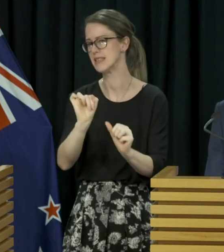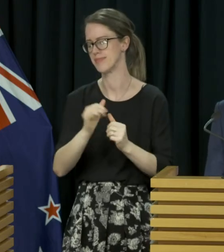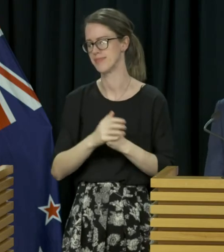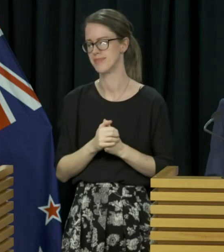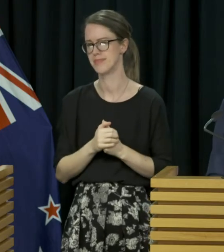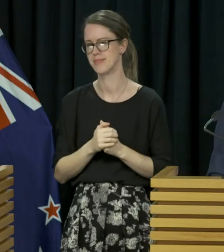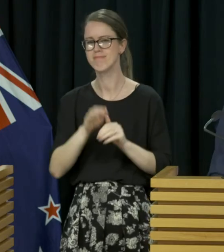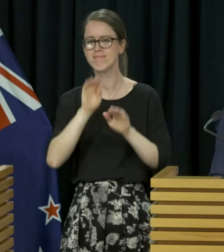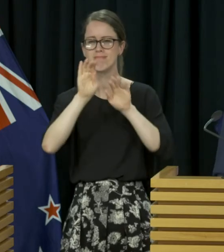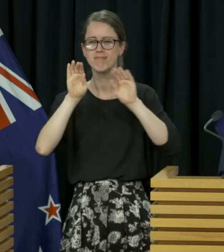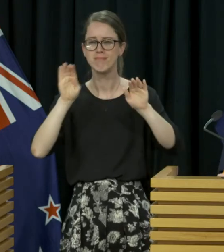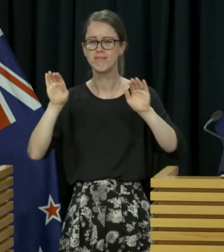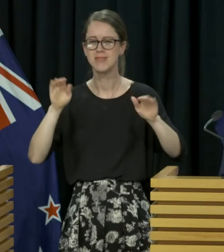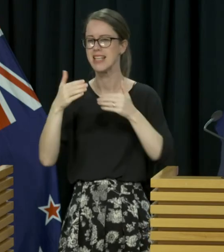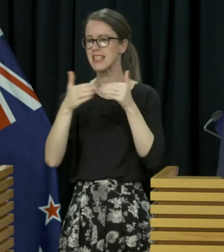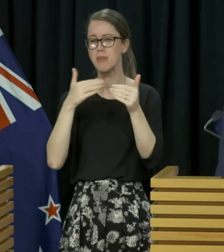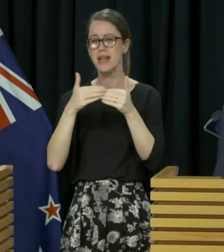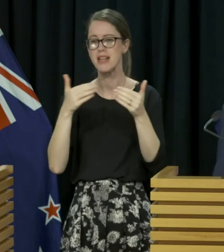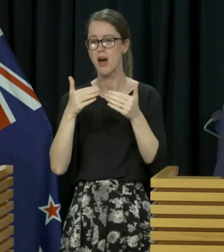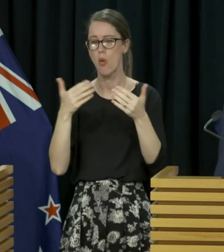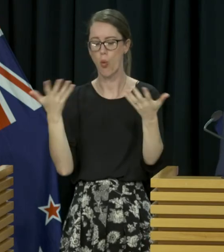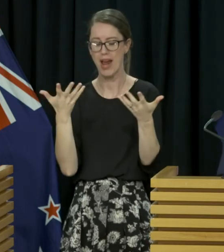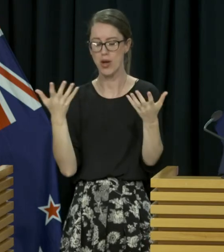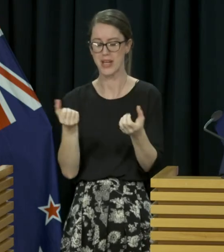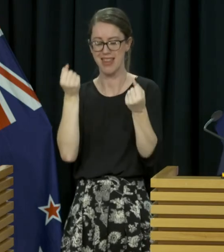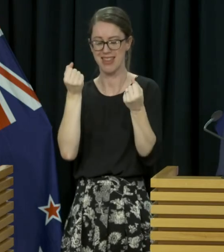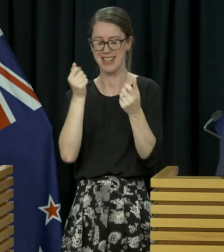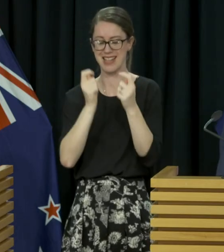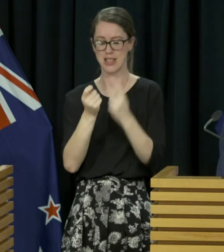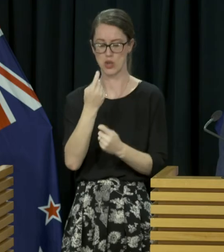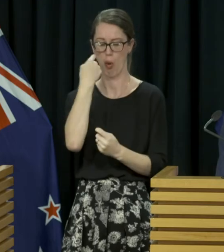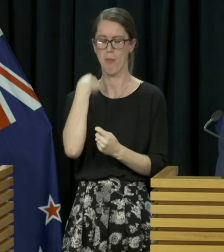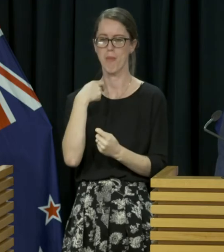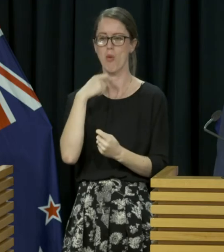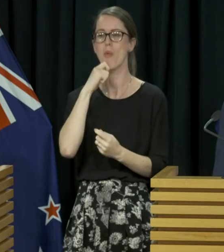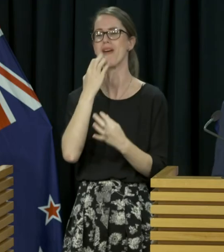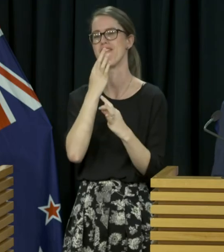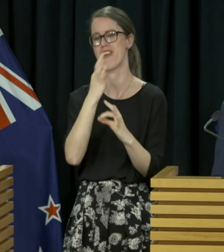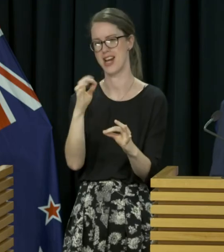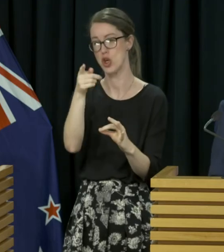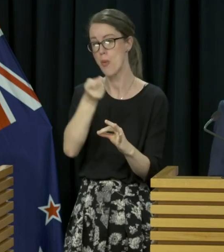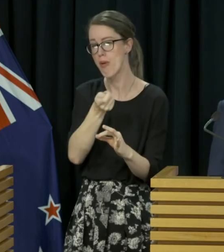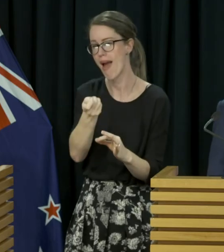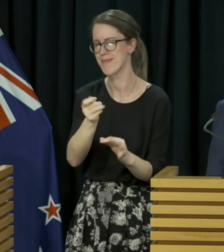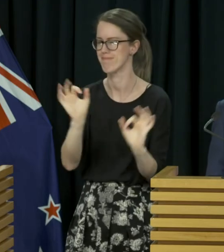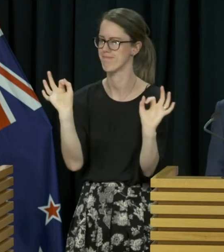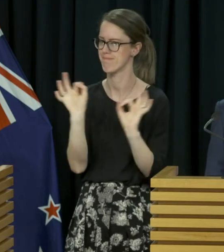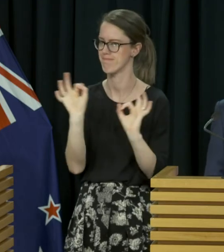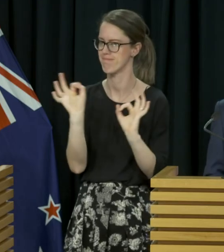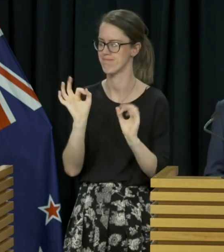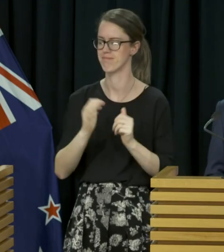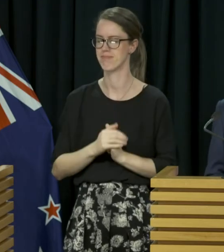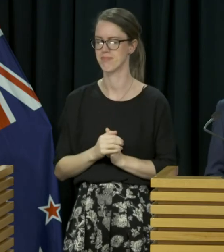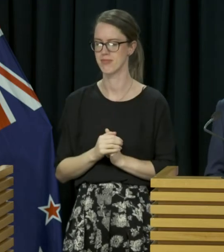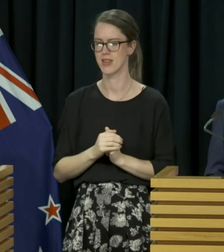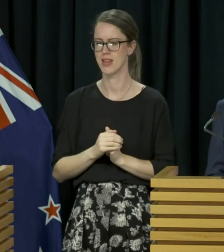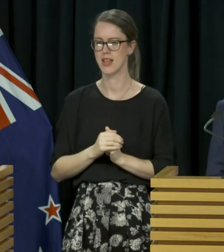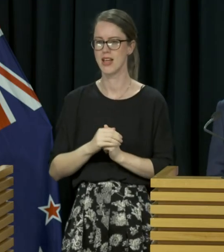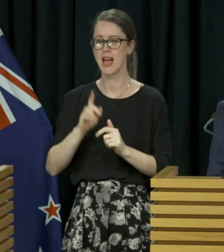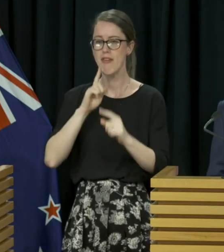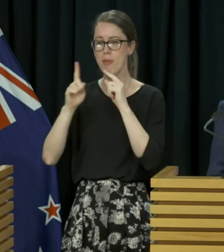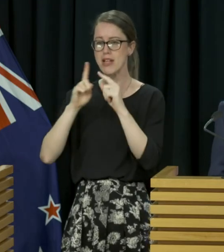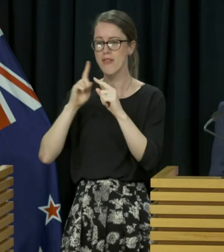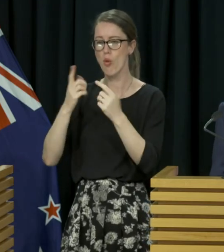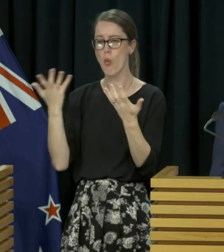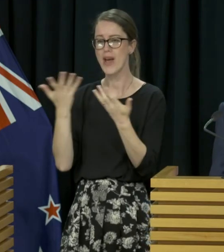a reminder to anybody wherever they have a swab for COVID-19 it is free of charge. Full details of the testing availability in Auckland